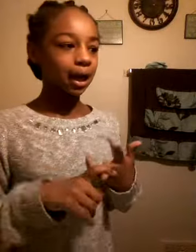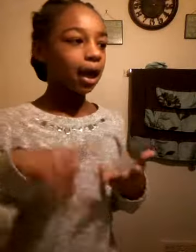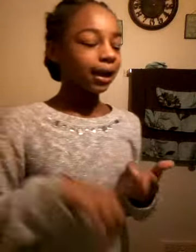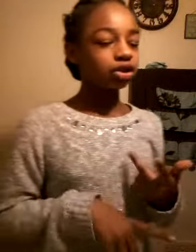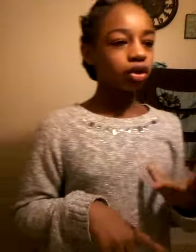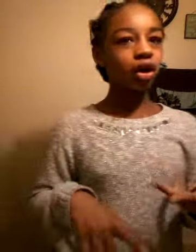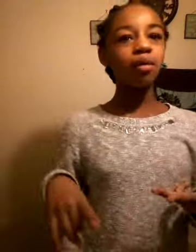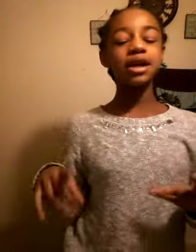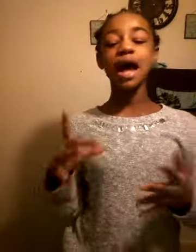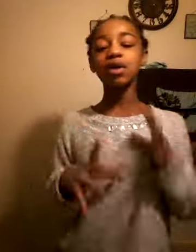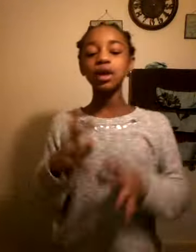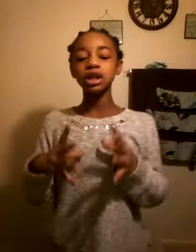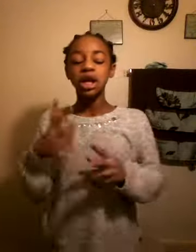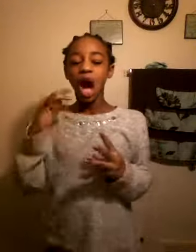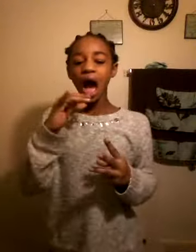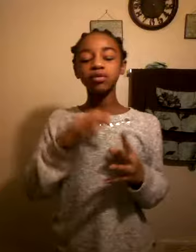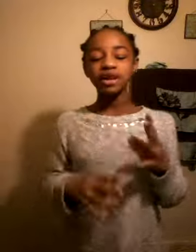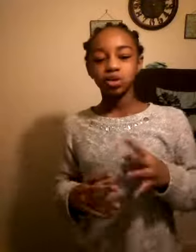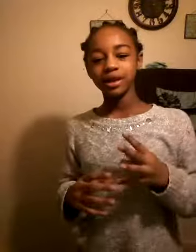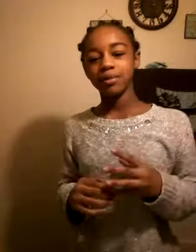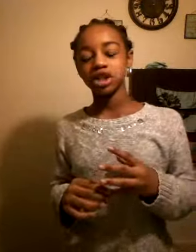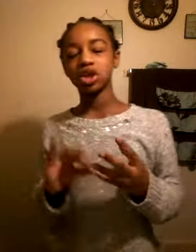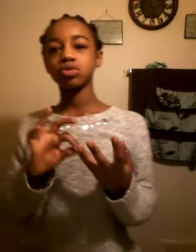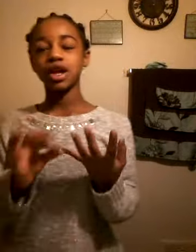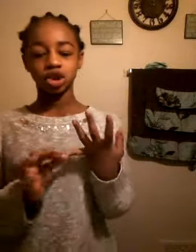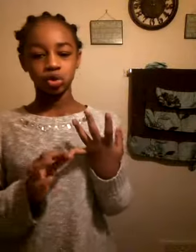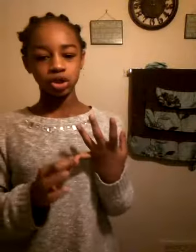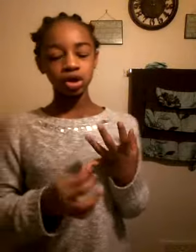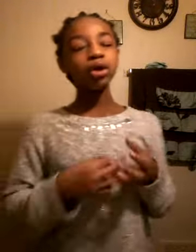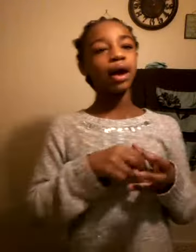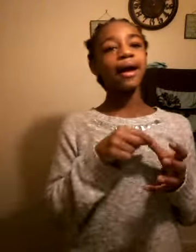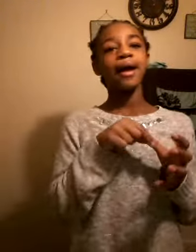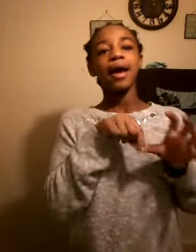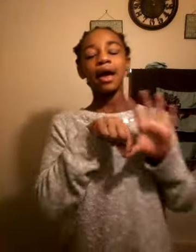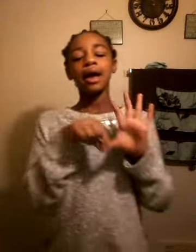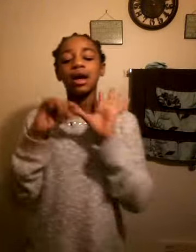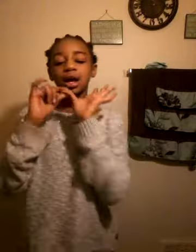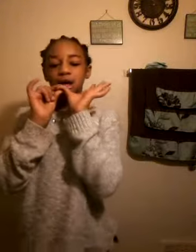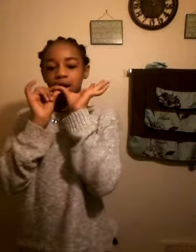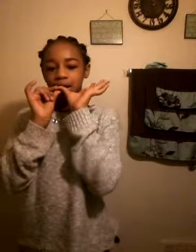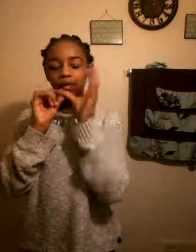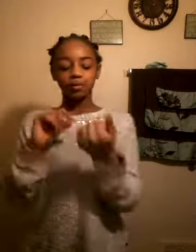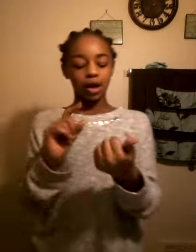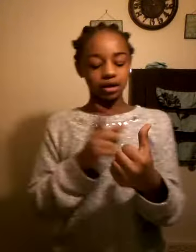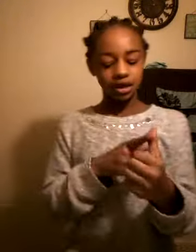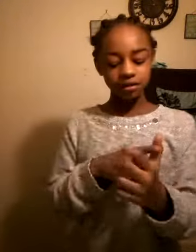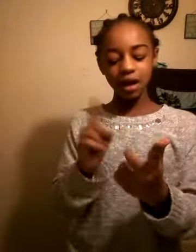instagram because I really I don't really tweet that much so my twitter and wait my snapchat